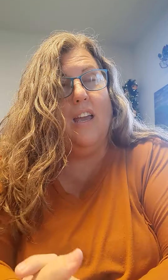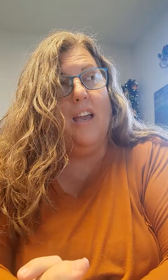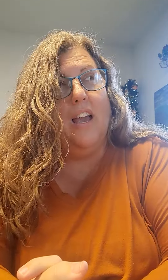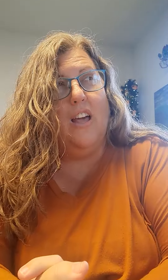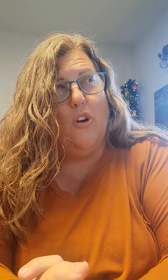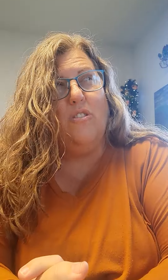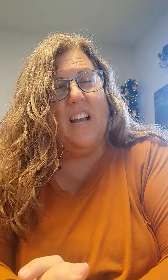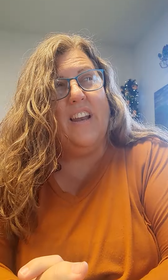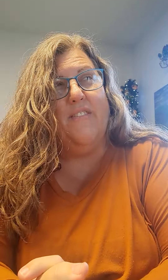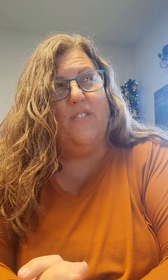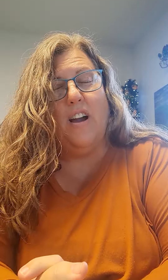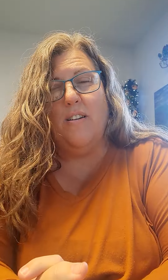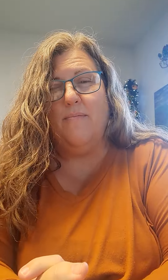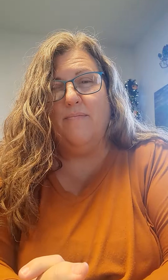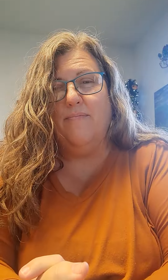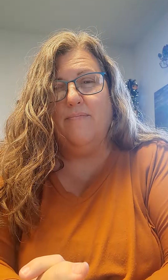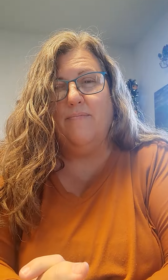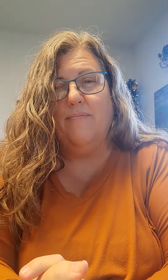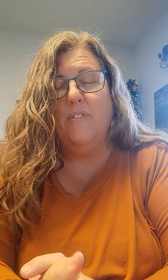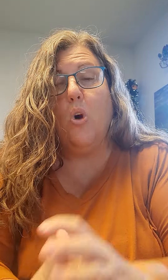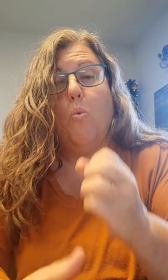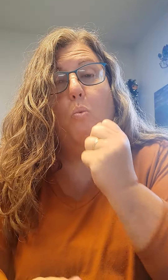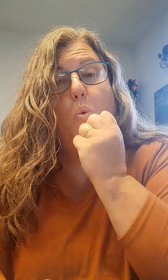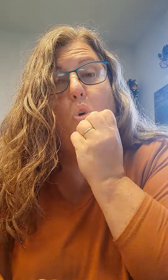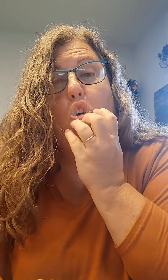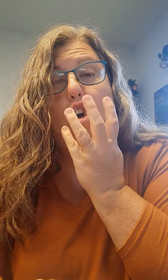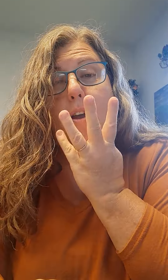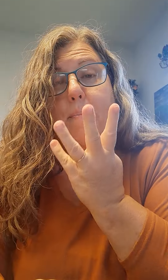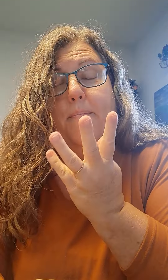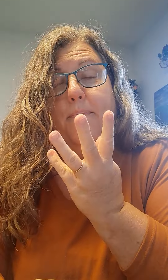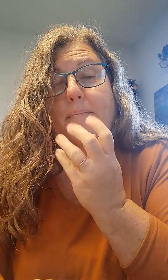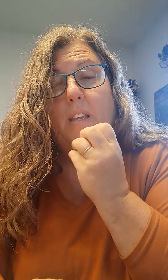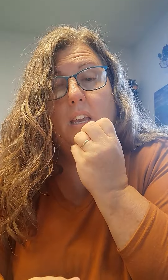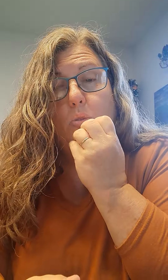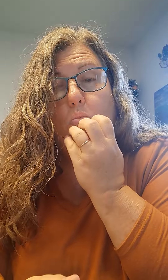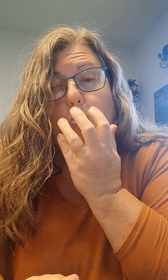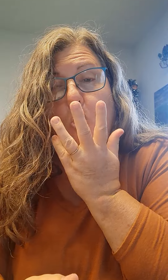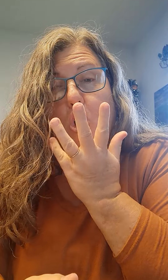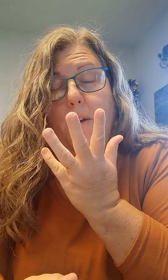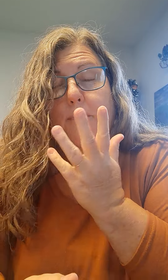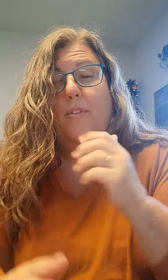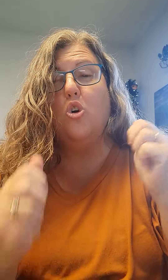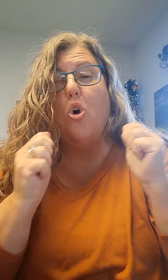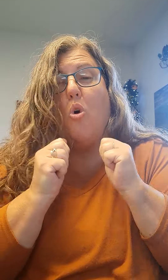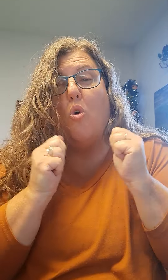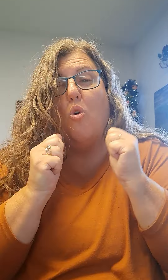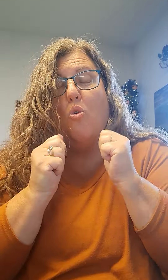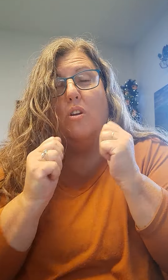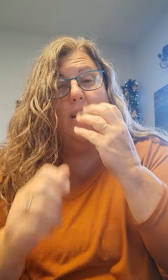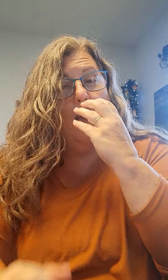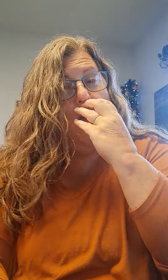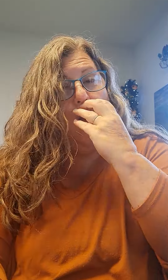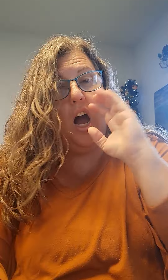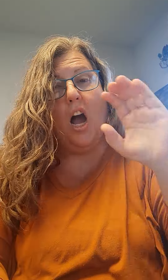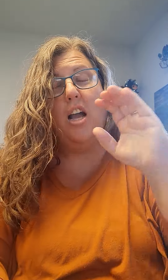Those kind of, um, warm, warm, cold, hot,